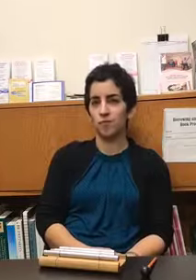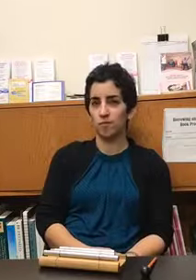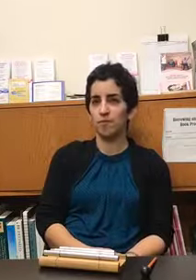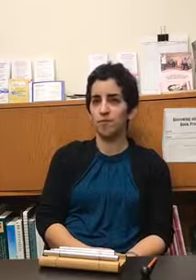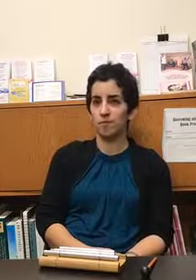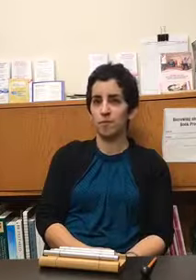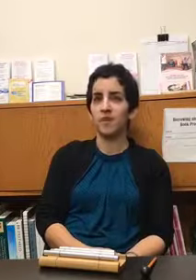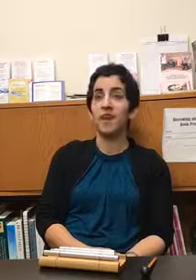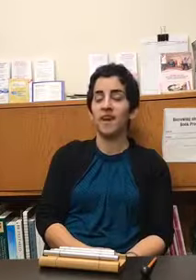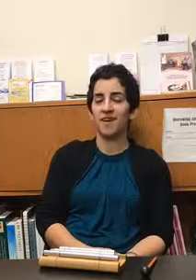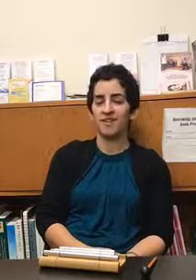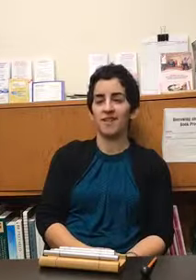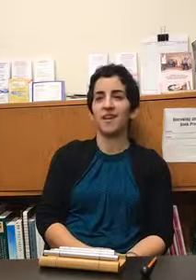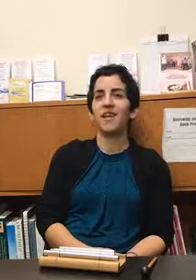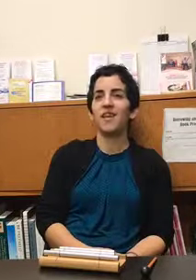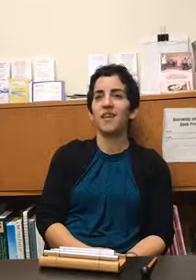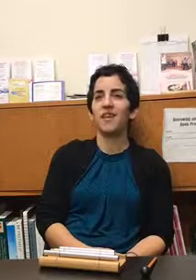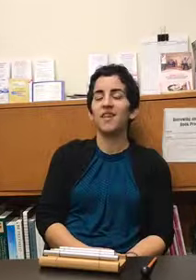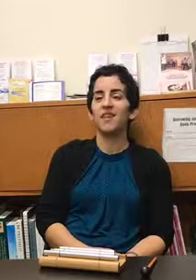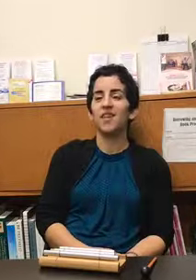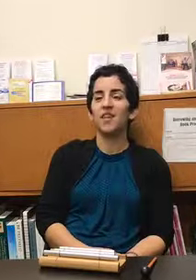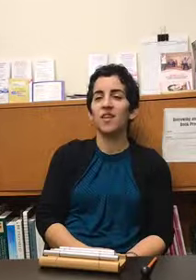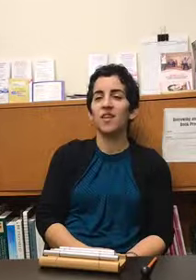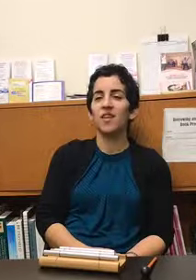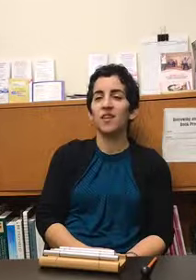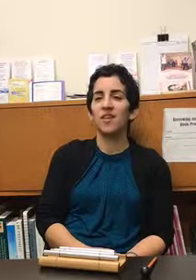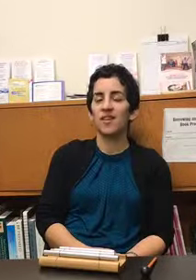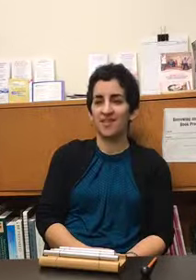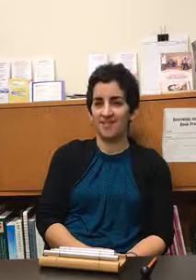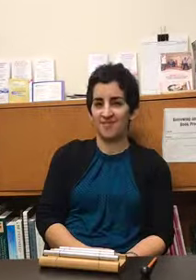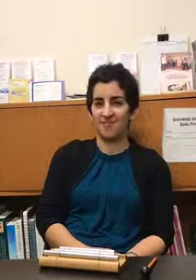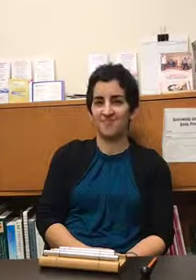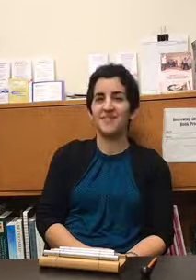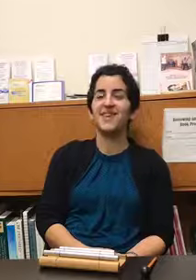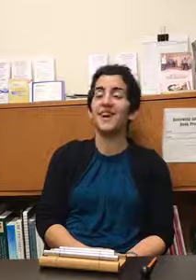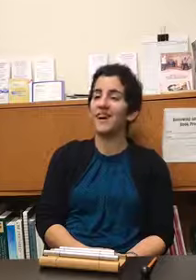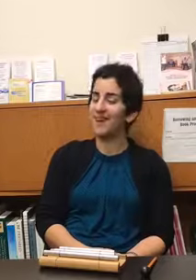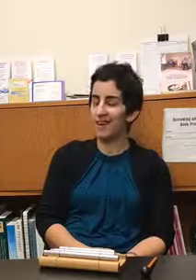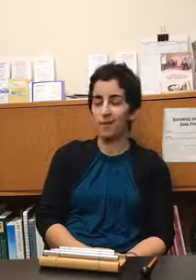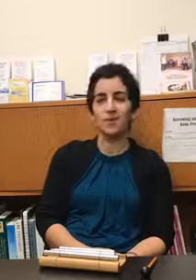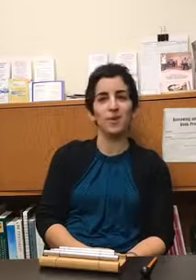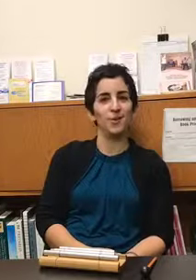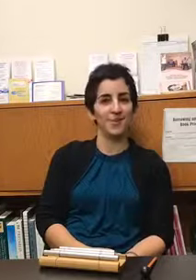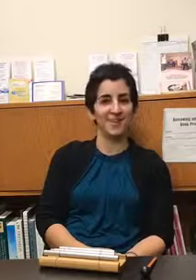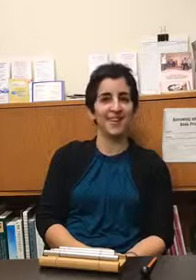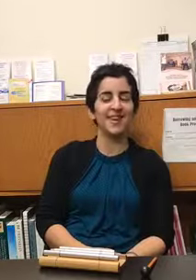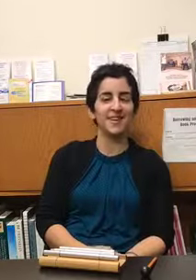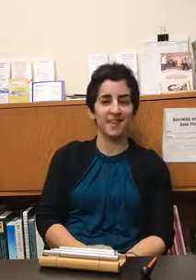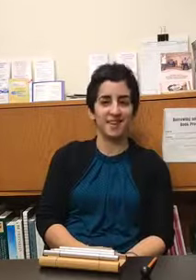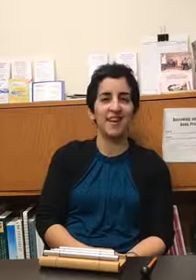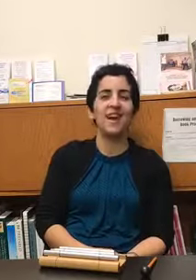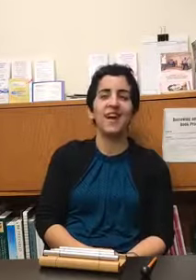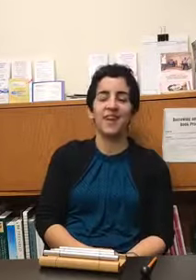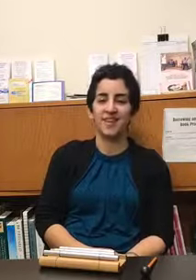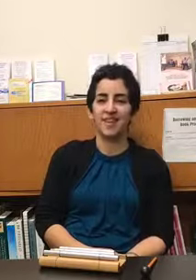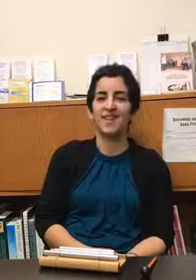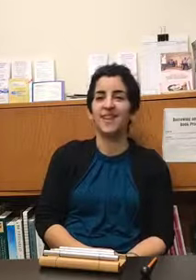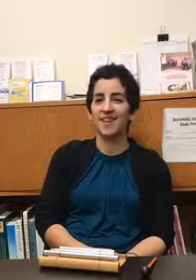up they can name it and they'll say something like oh there you are yeah absolutely i see you i